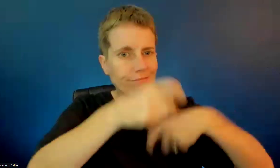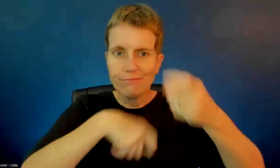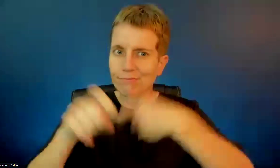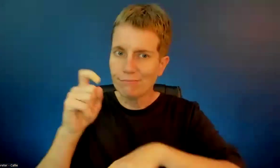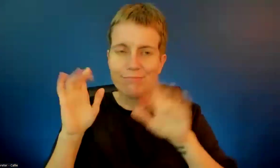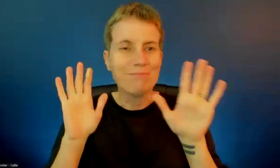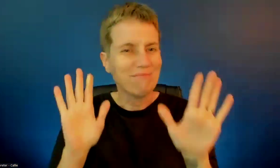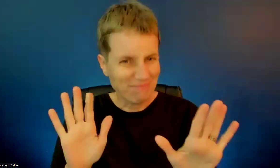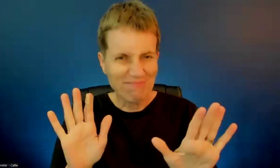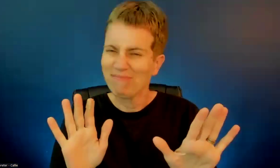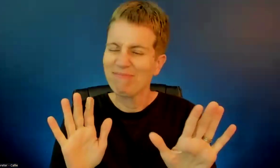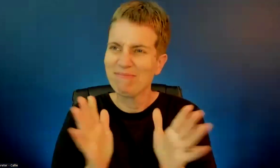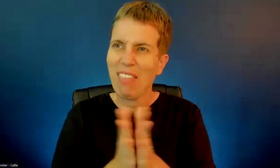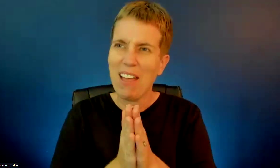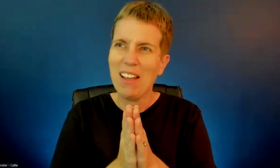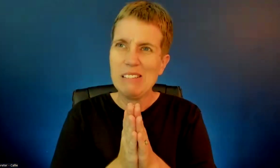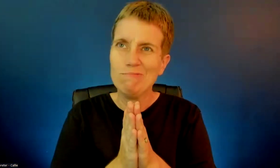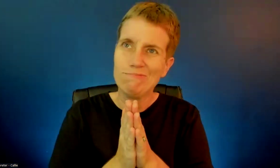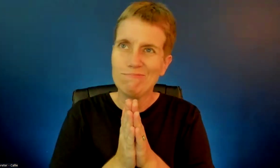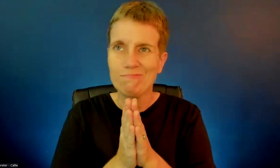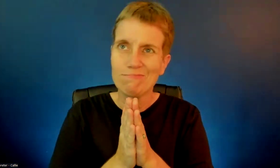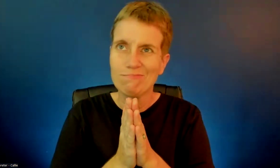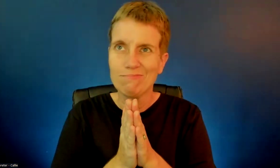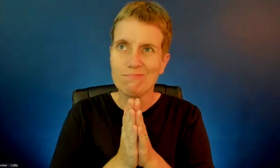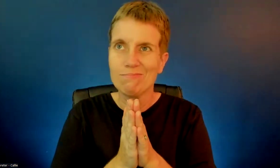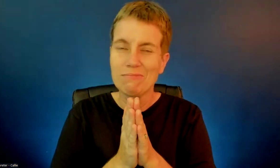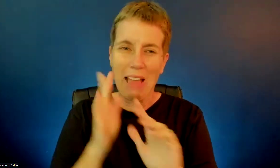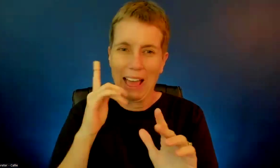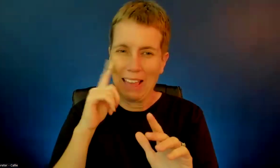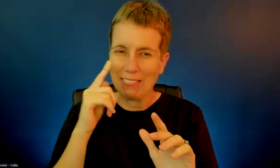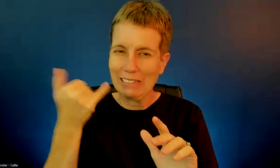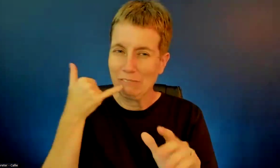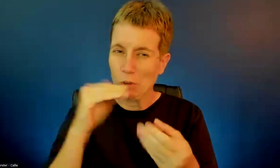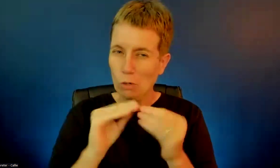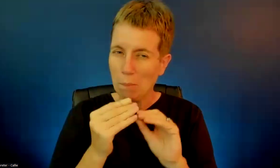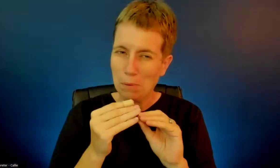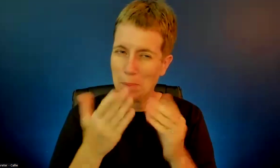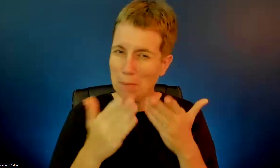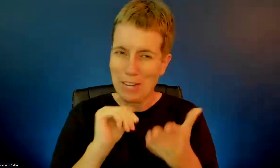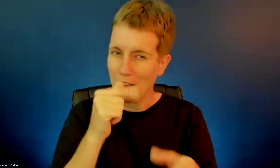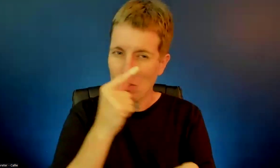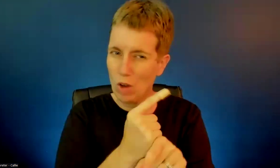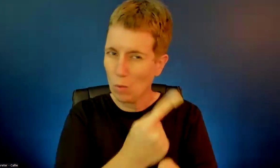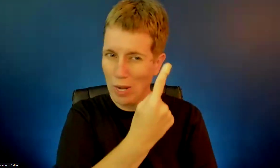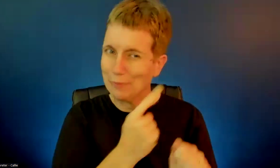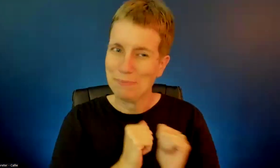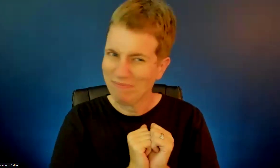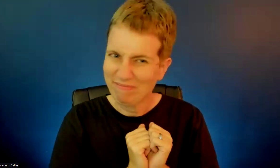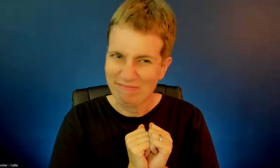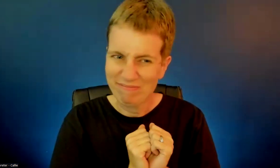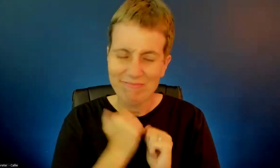perspective. And phone numbers and such. This isn't it. So, um,